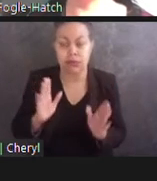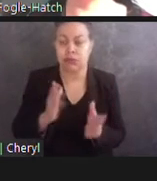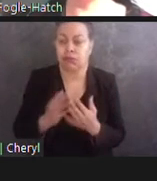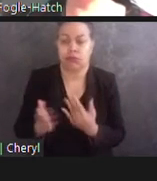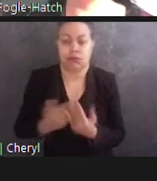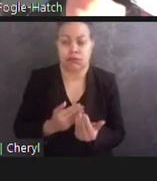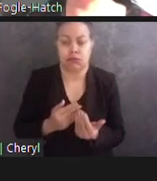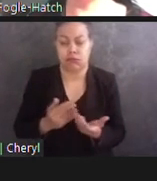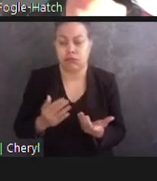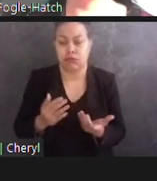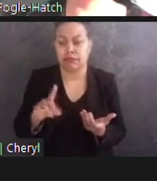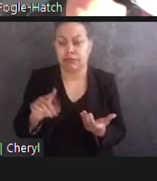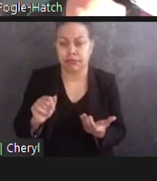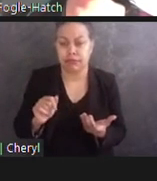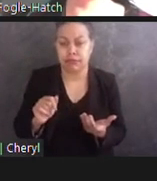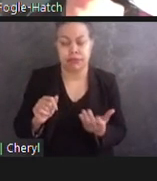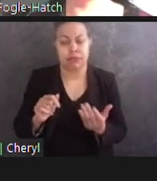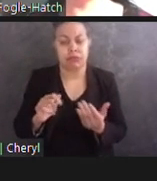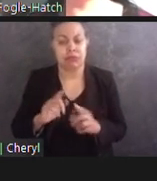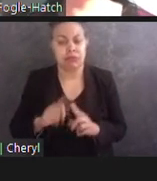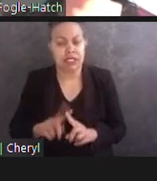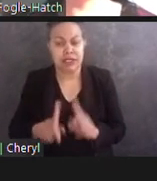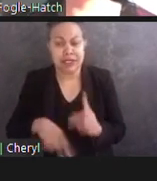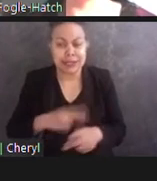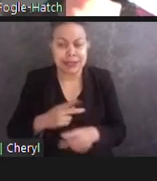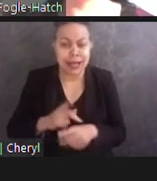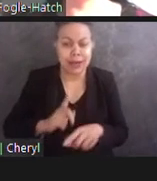And with that representation, they would know that for